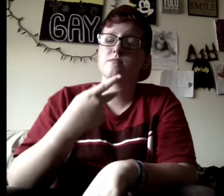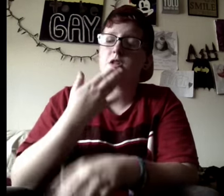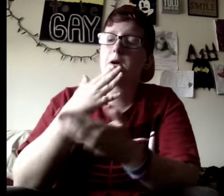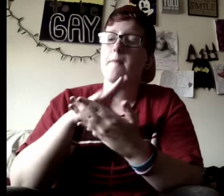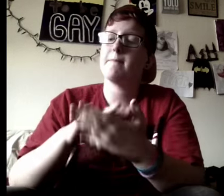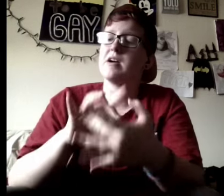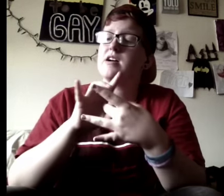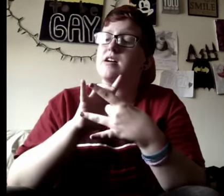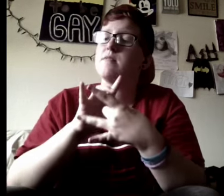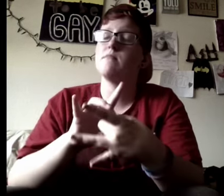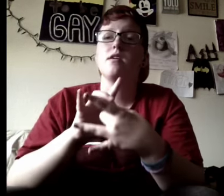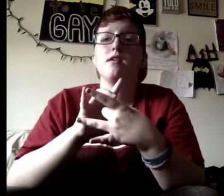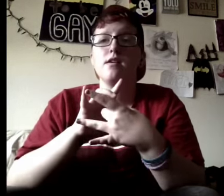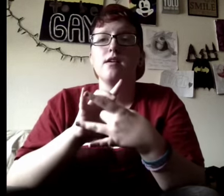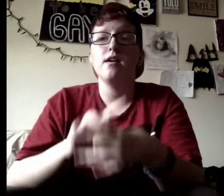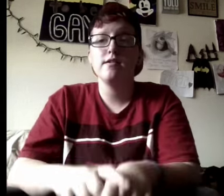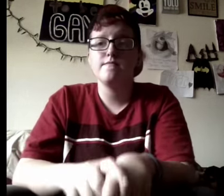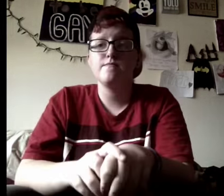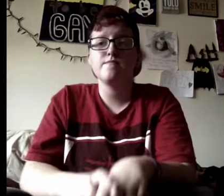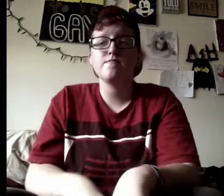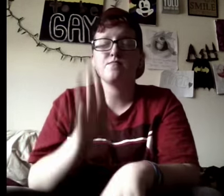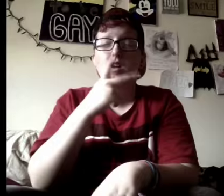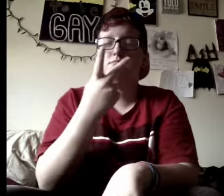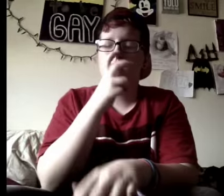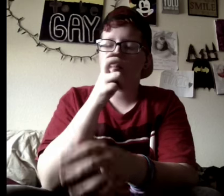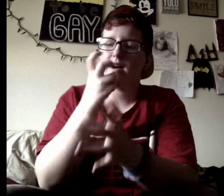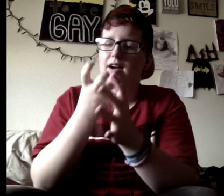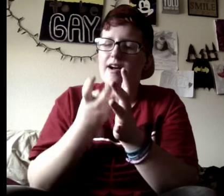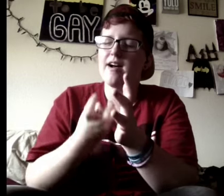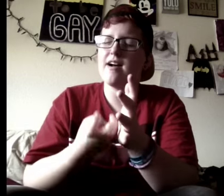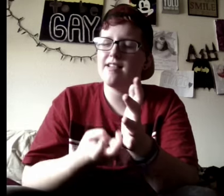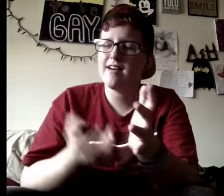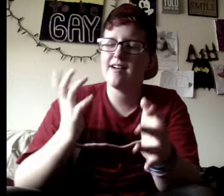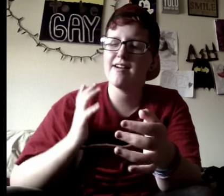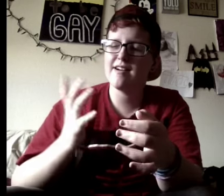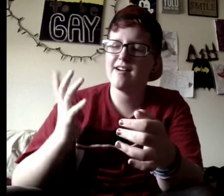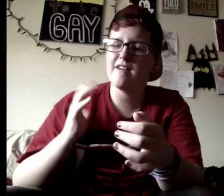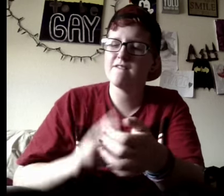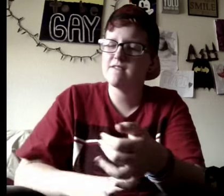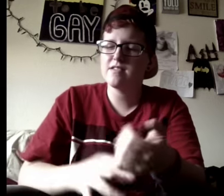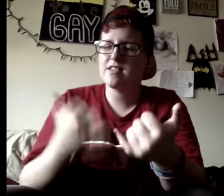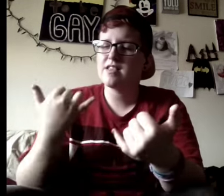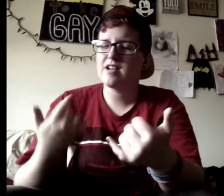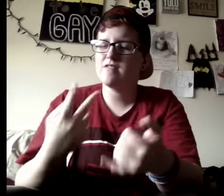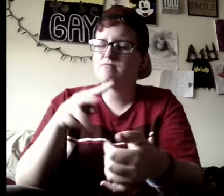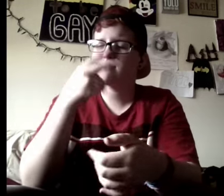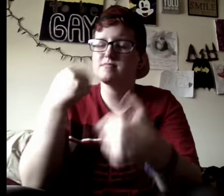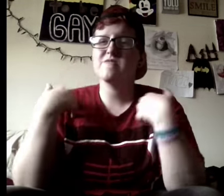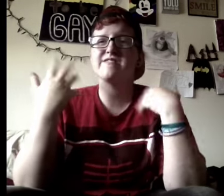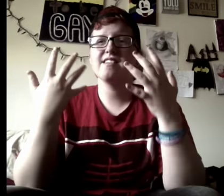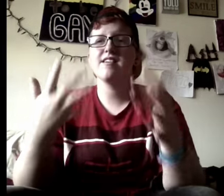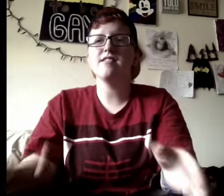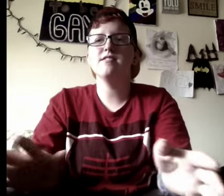now we got bad life, you know we used to be mad love, so take a look what you've done,